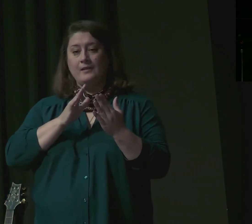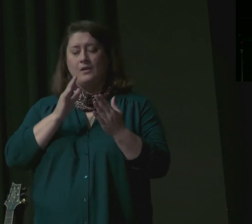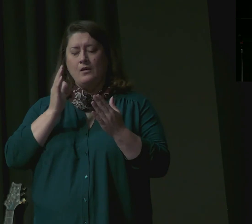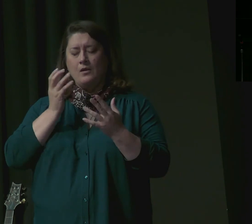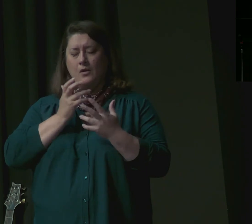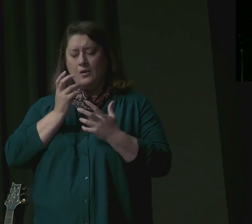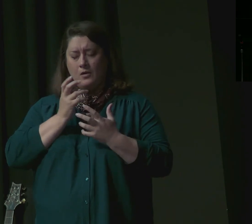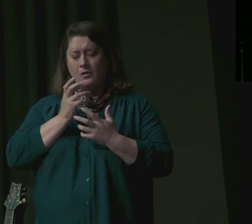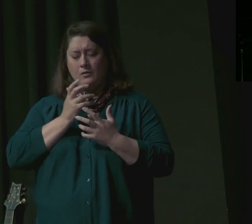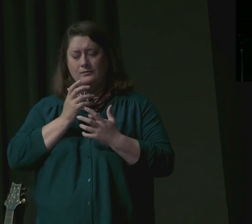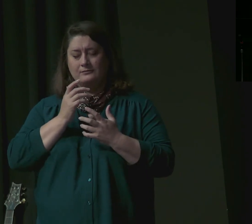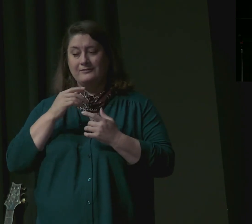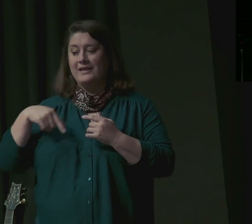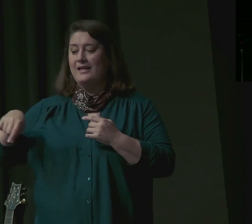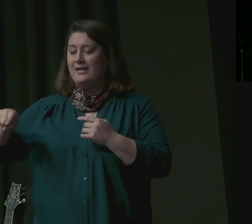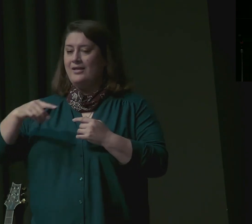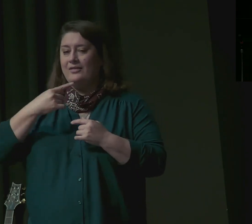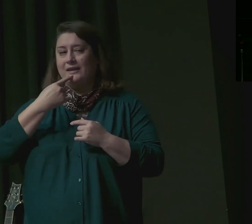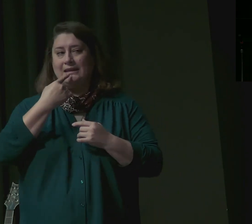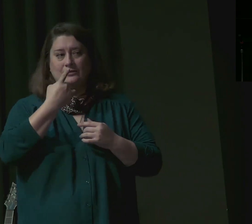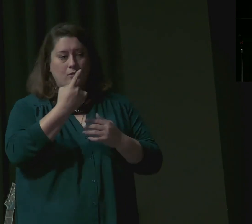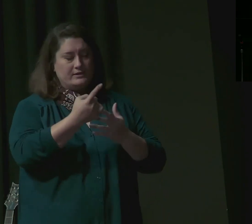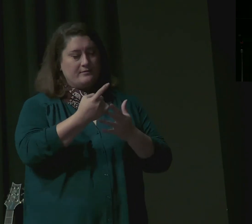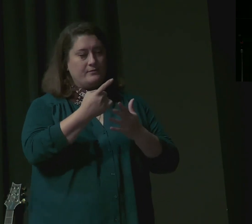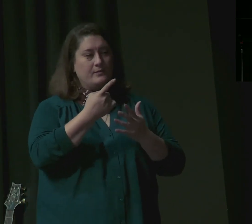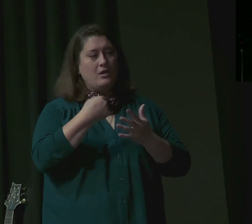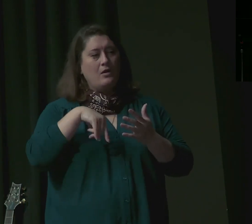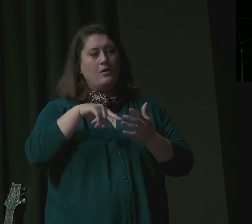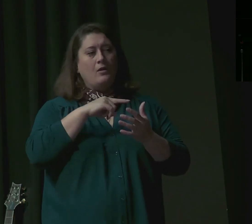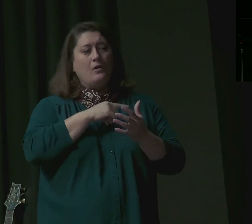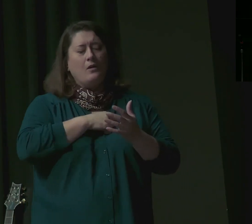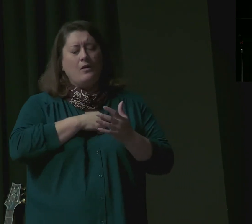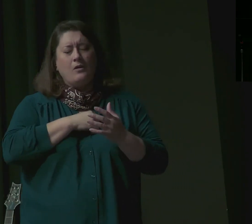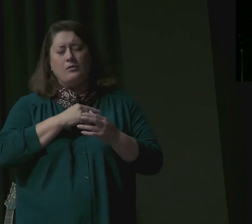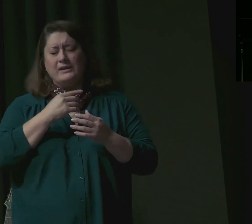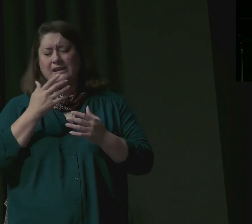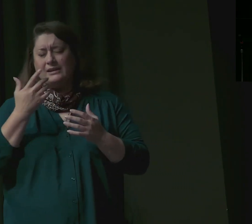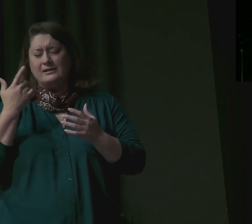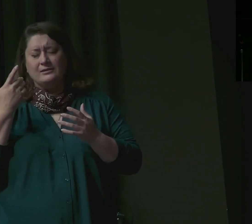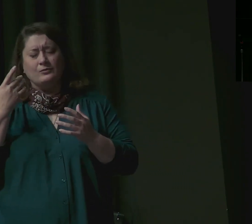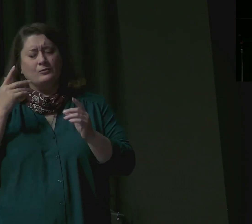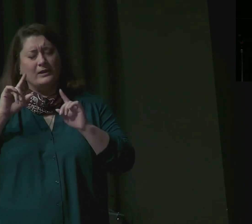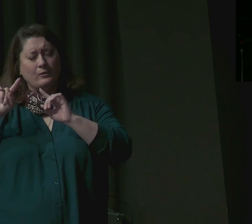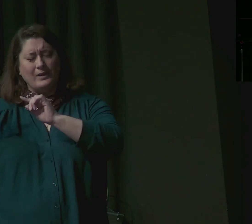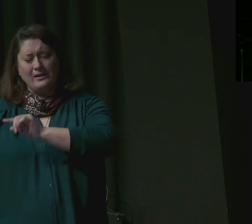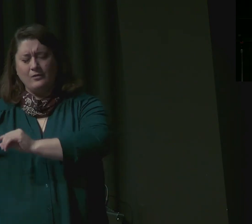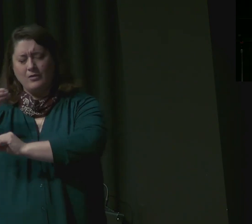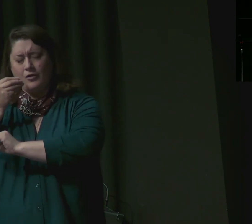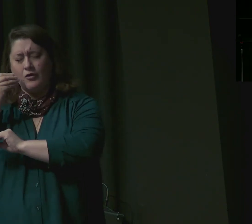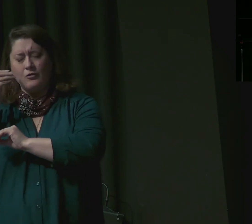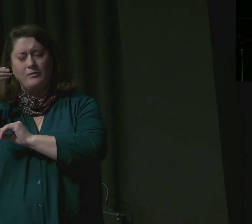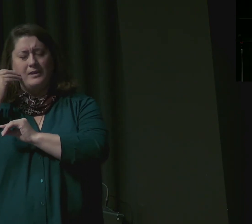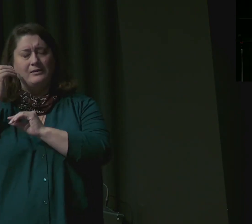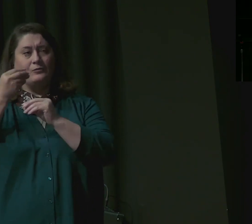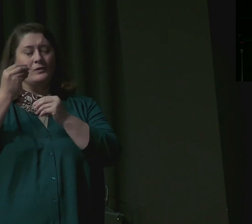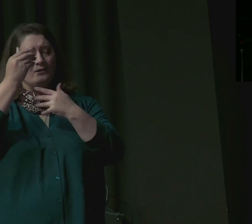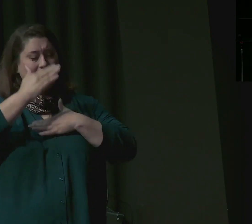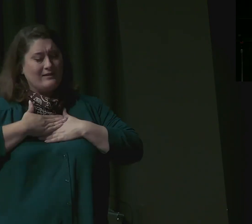first time to buy food and when we came to the lodging place we opened our sacks and there was each man's money in the